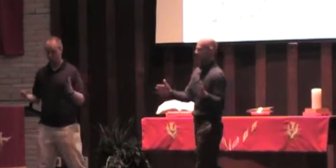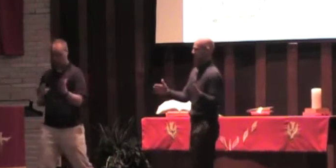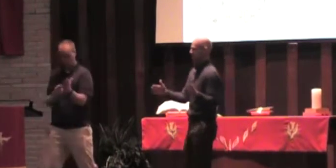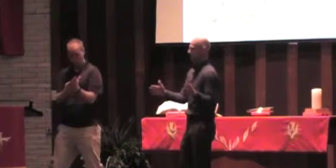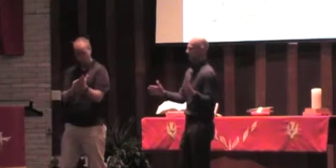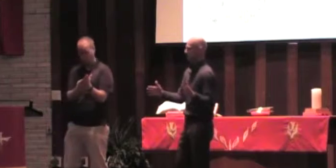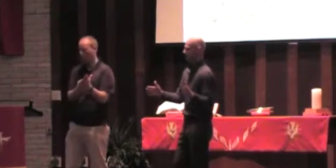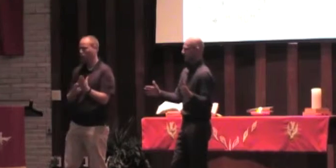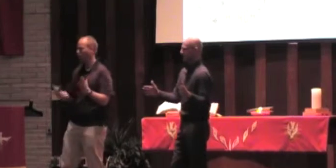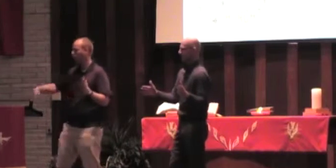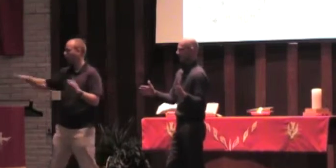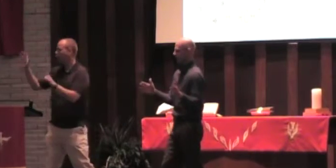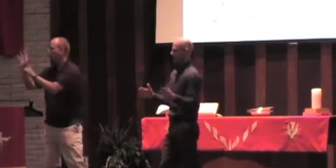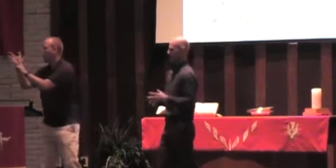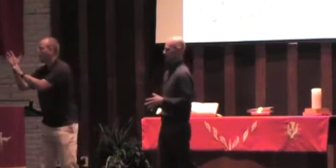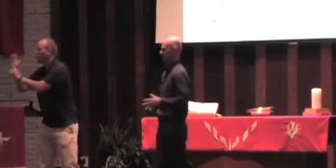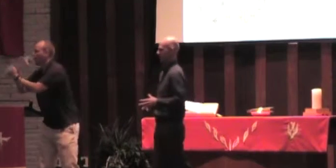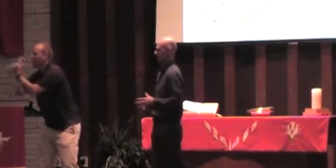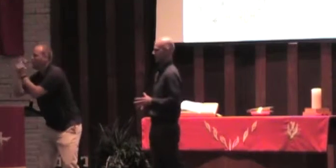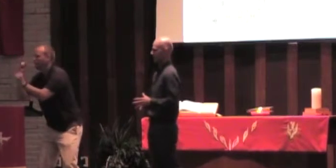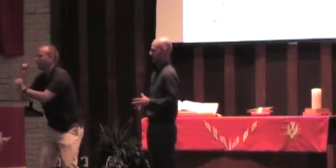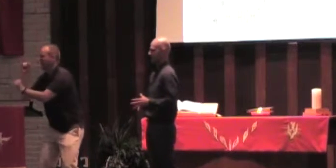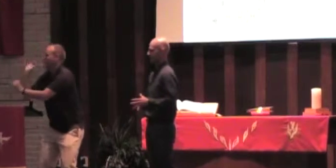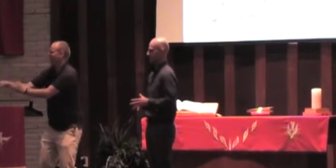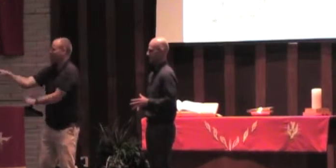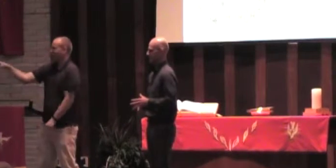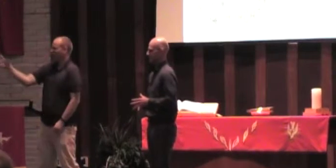opinion in our culture.